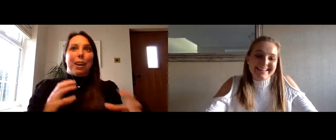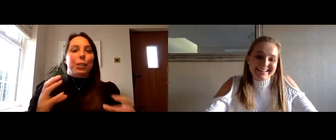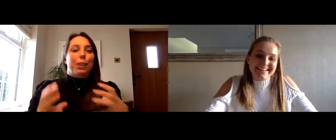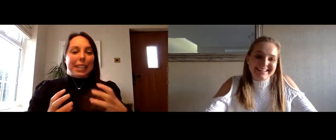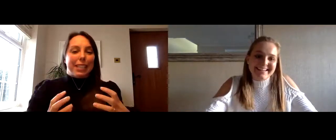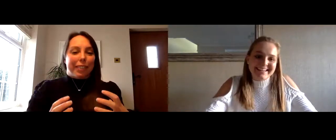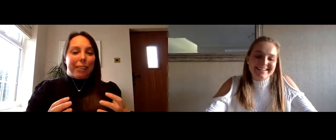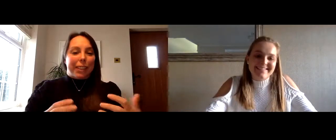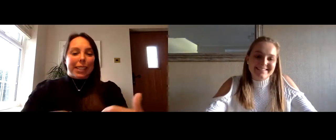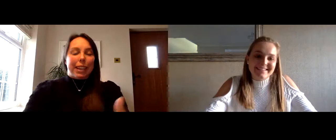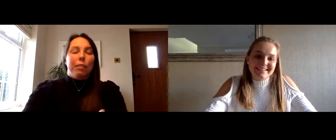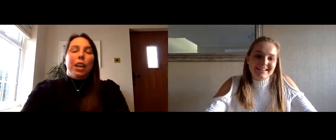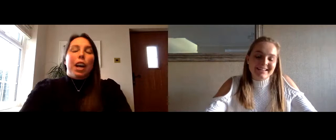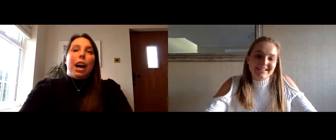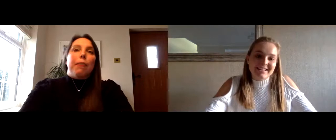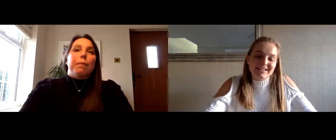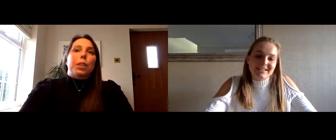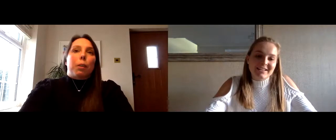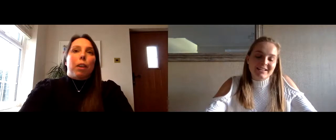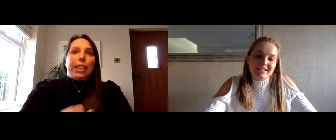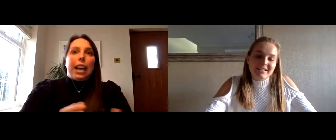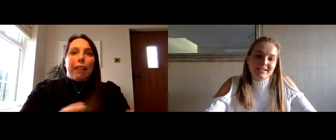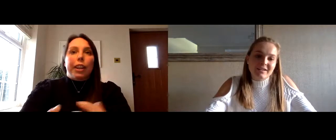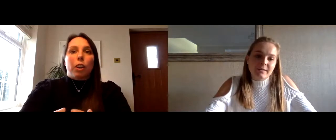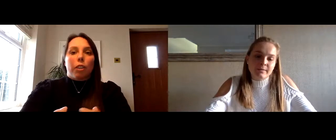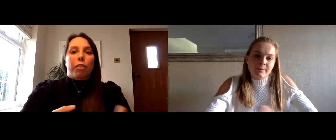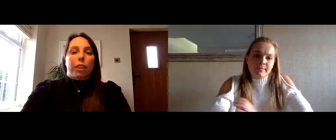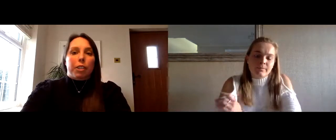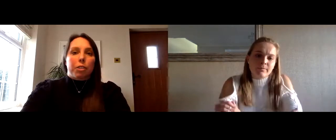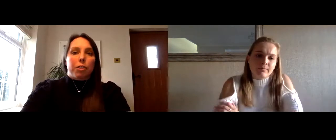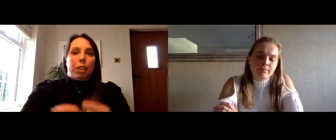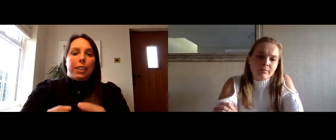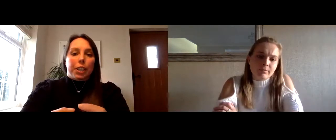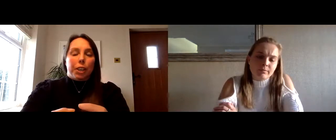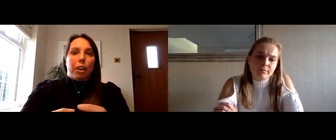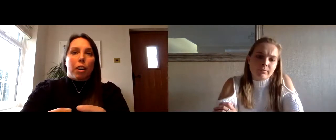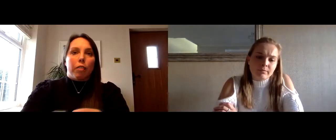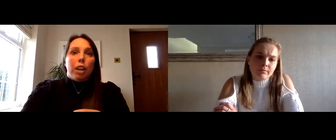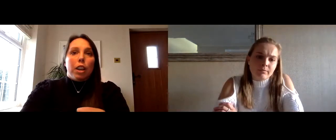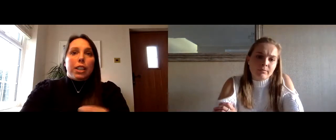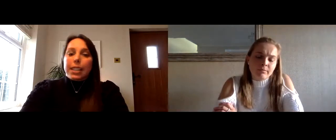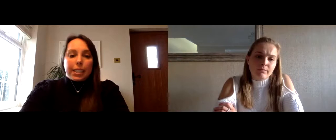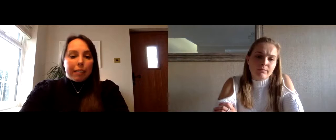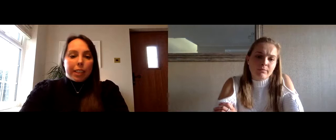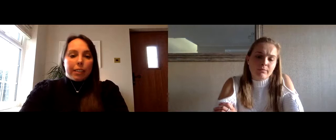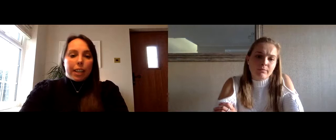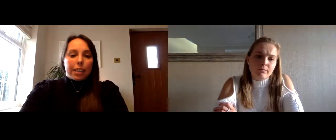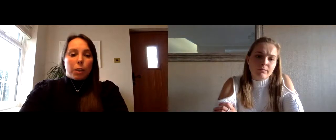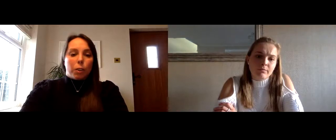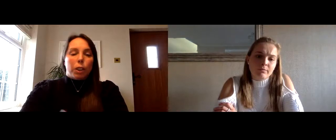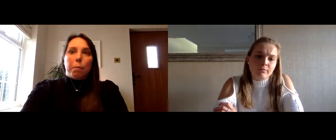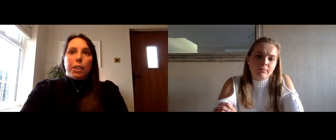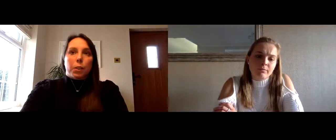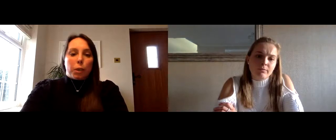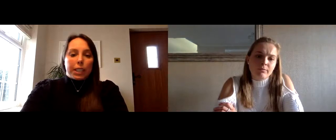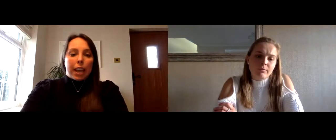know kind of how to identify with yourself um so obviously having gone through that transition of since seven years